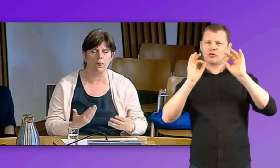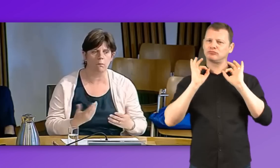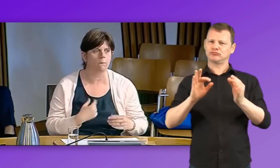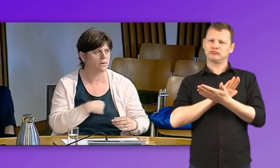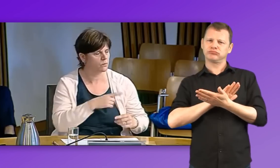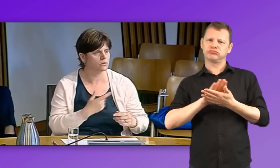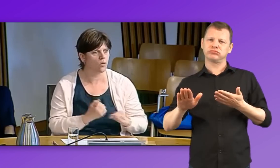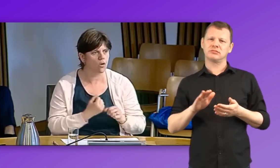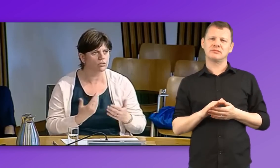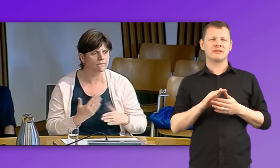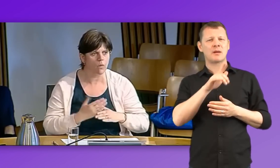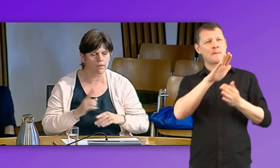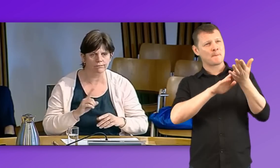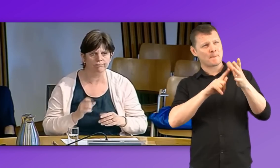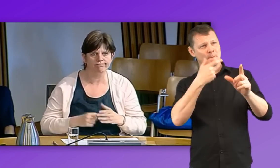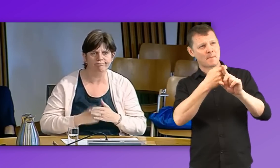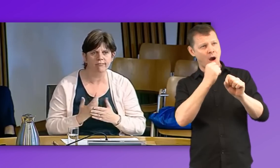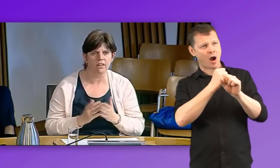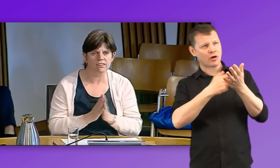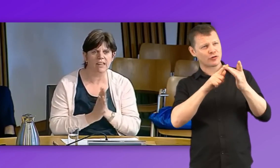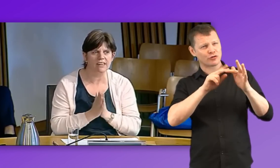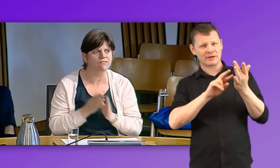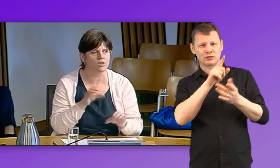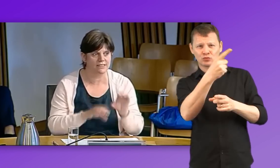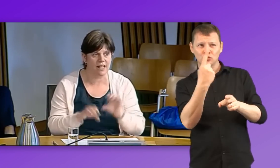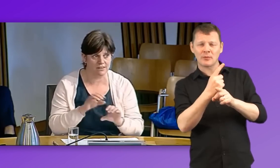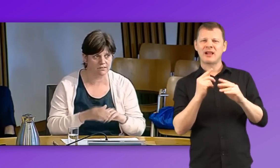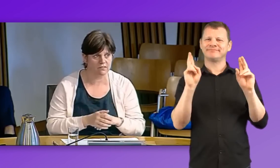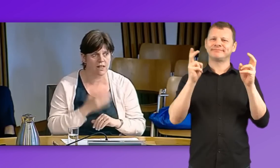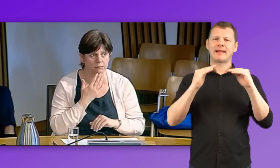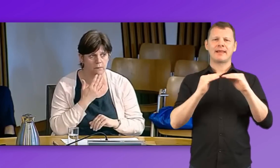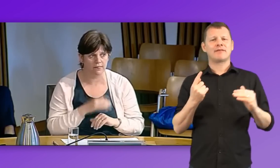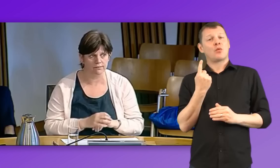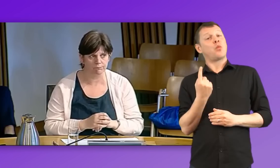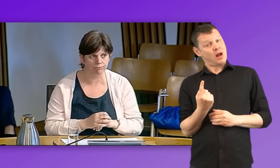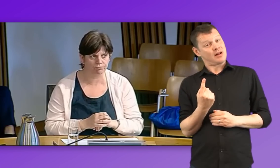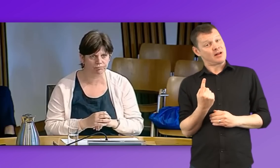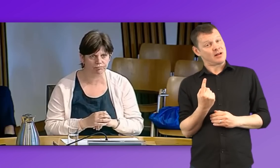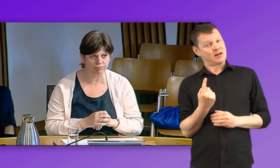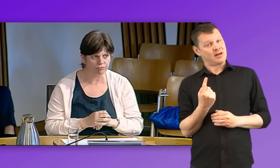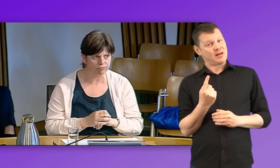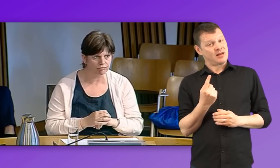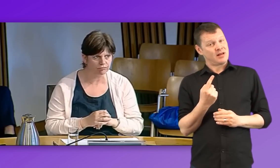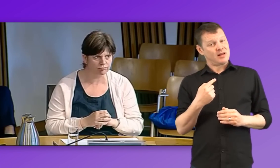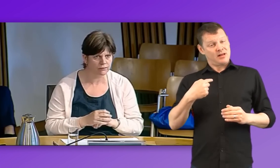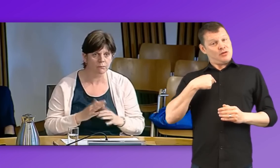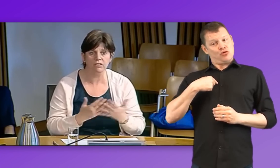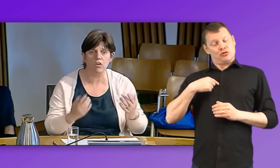And you talked, Mark, about level one. And we've done a lot of work on... We do a lot of work in the centre and at the